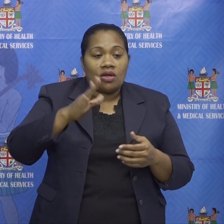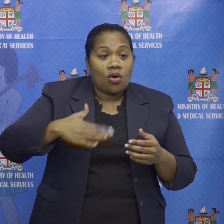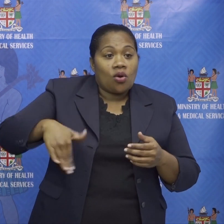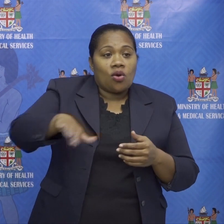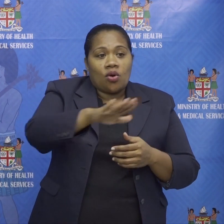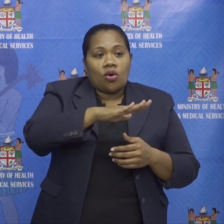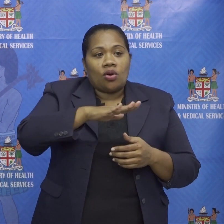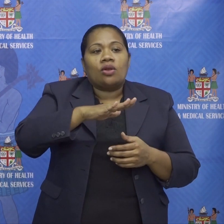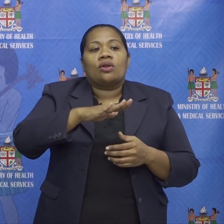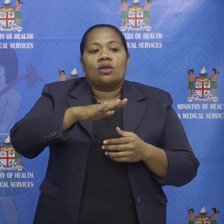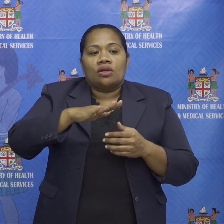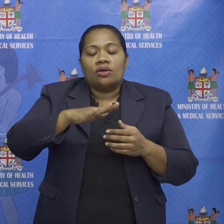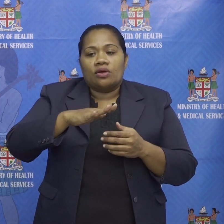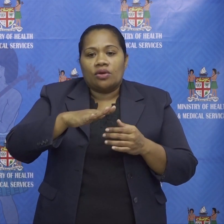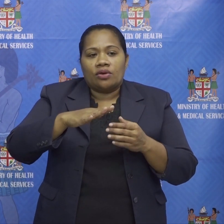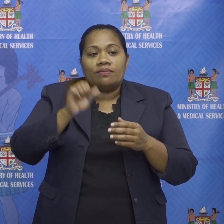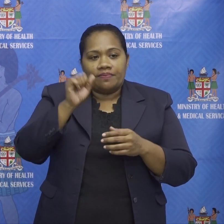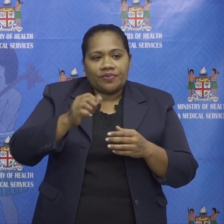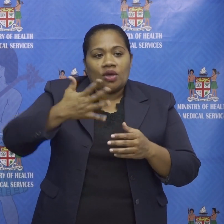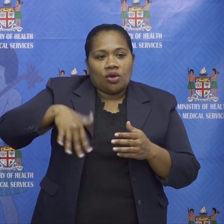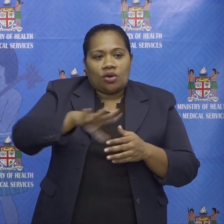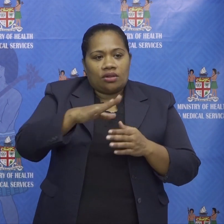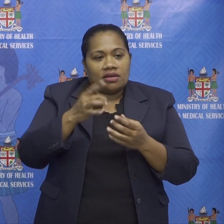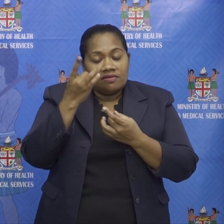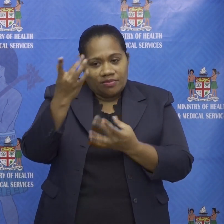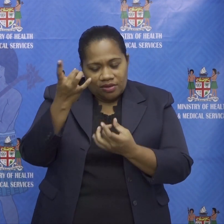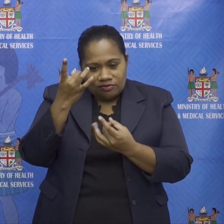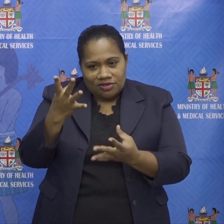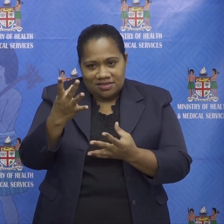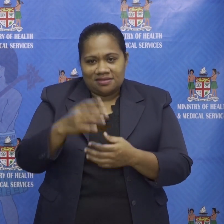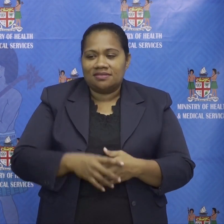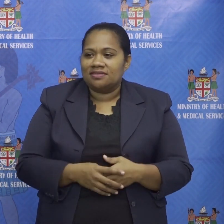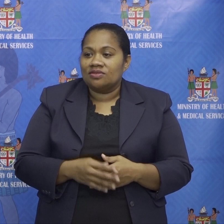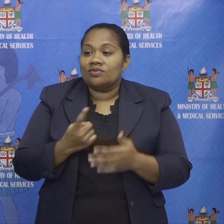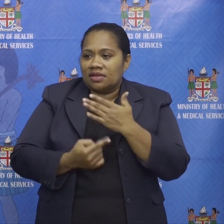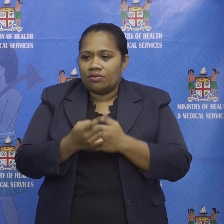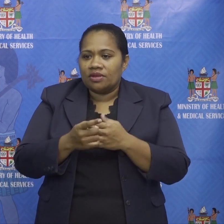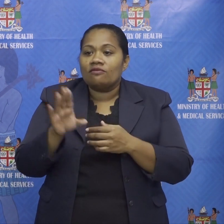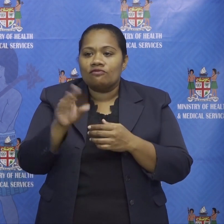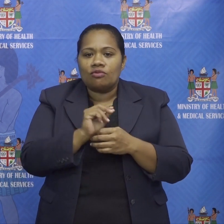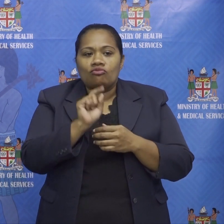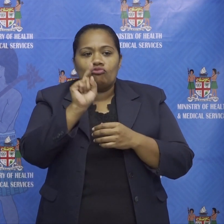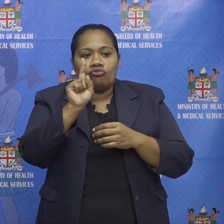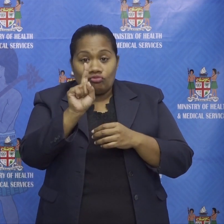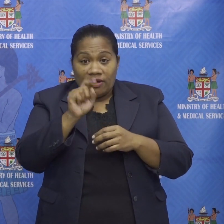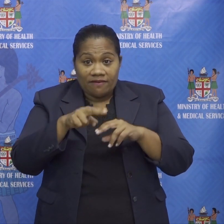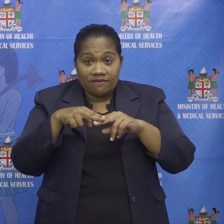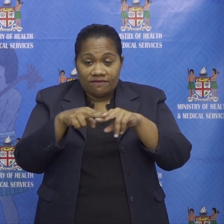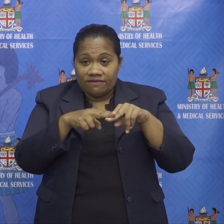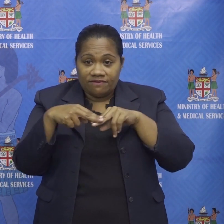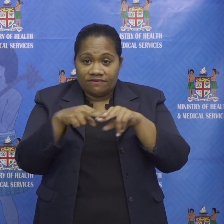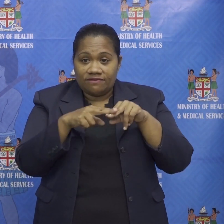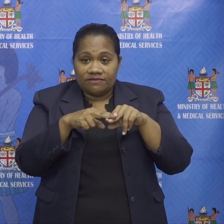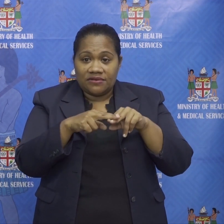has to be based on a swab that is tested at fiji's disease there's only one swab one fiji cdc in fiji there's not plenty fiji